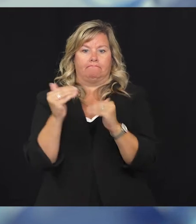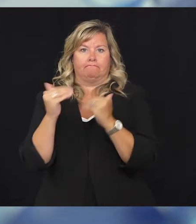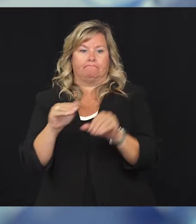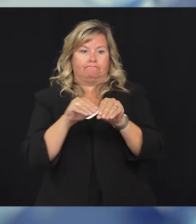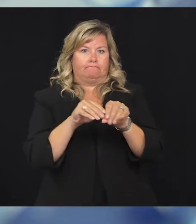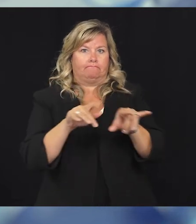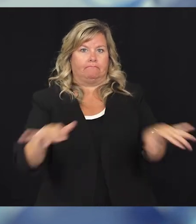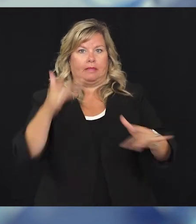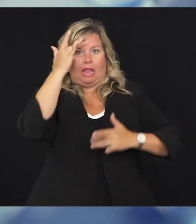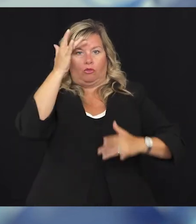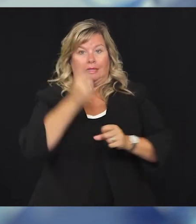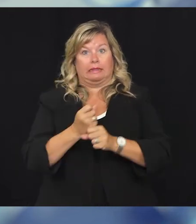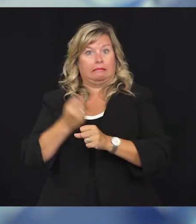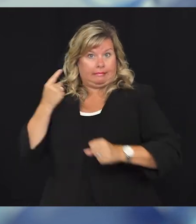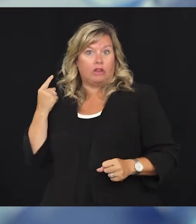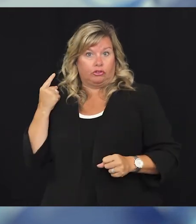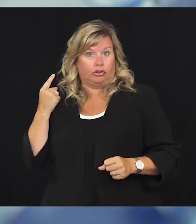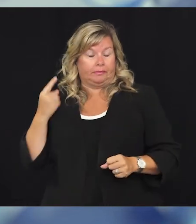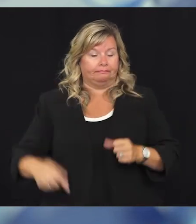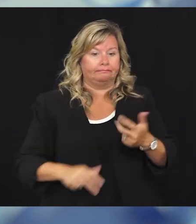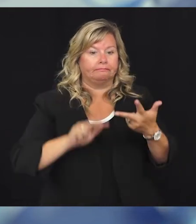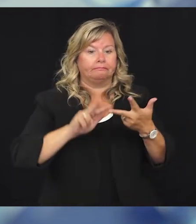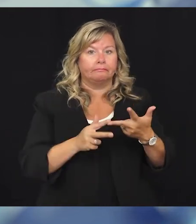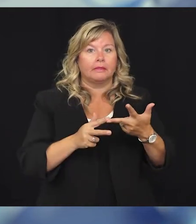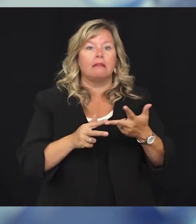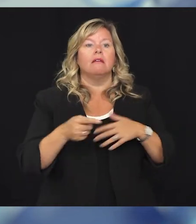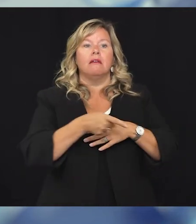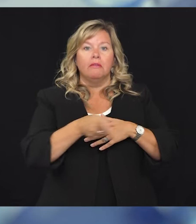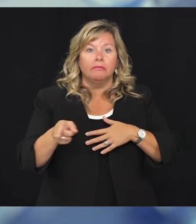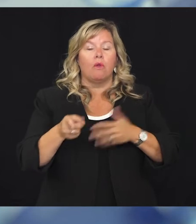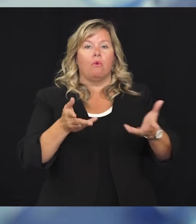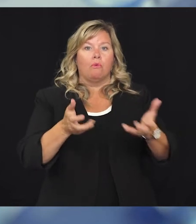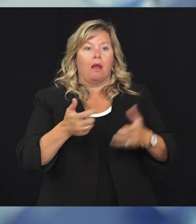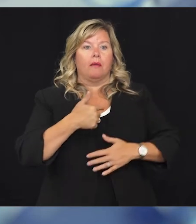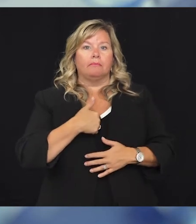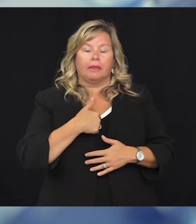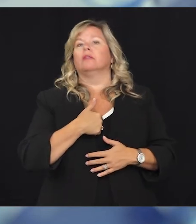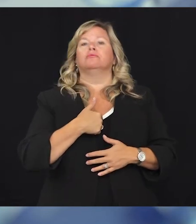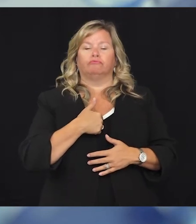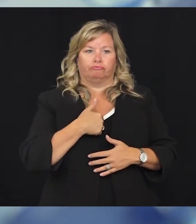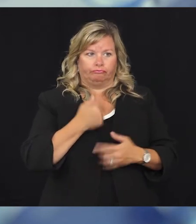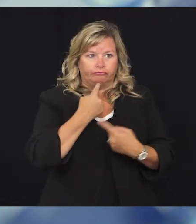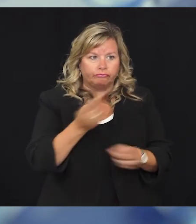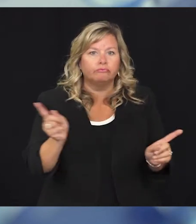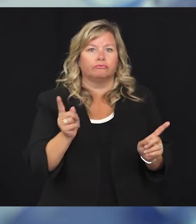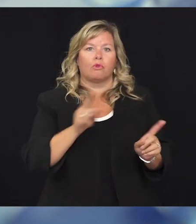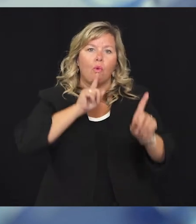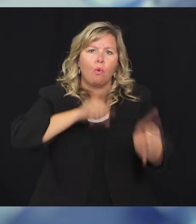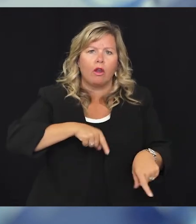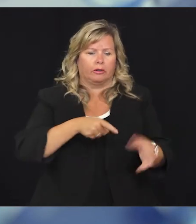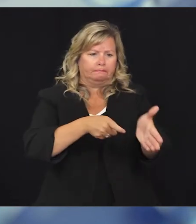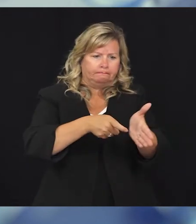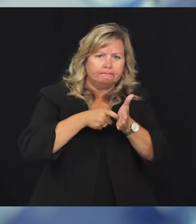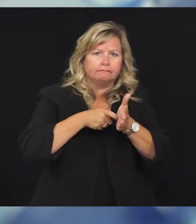illness during the last school year. And three, they expressed their desire for me to issue an order if an imminent